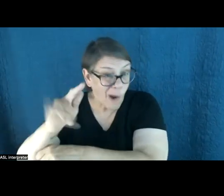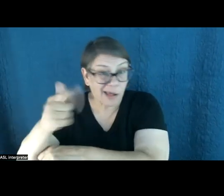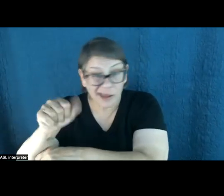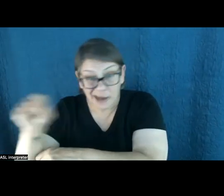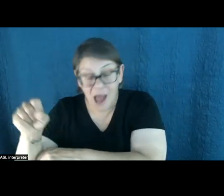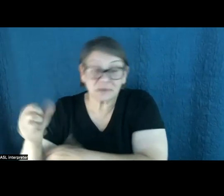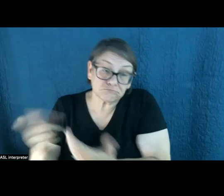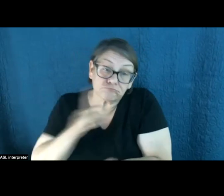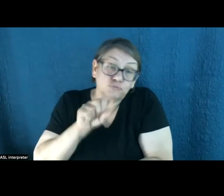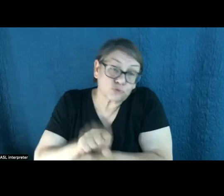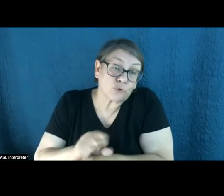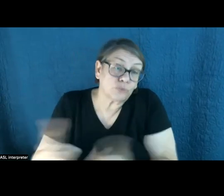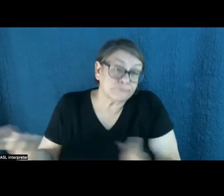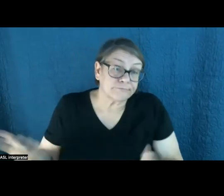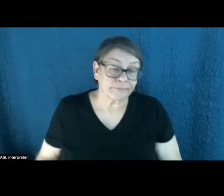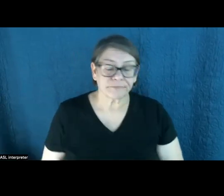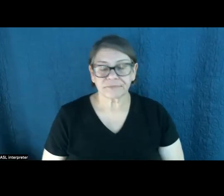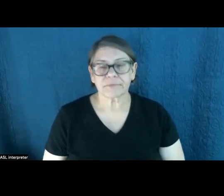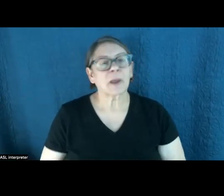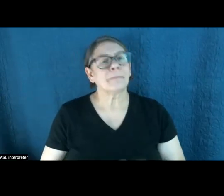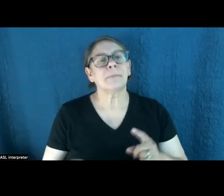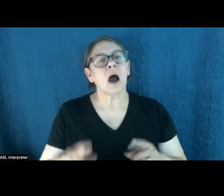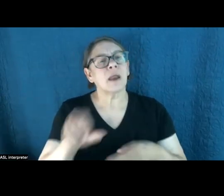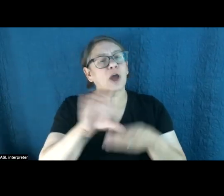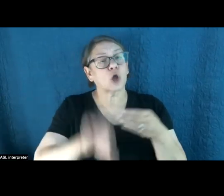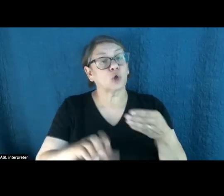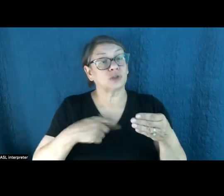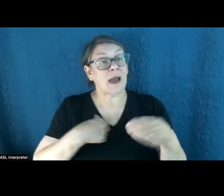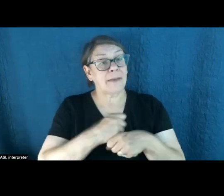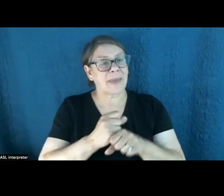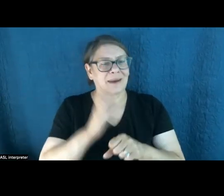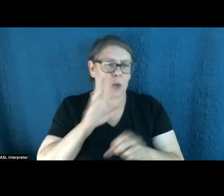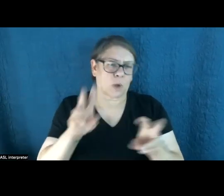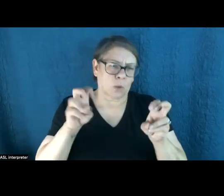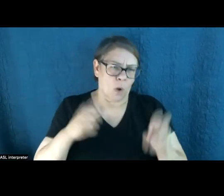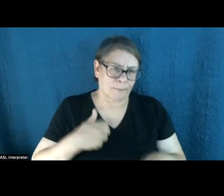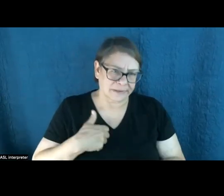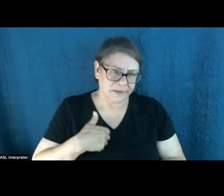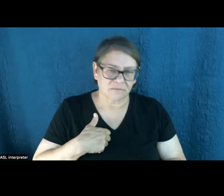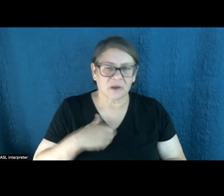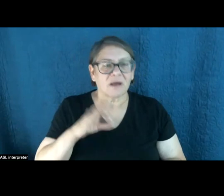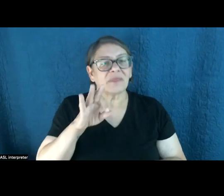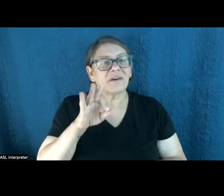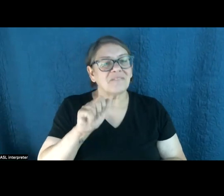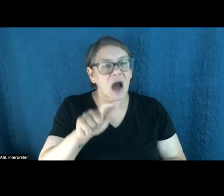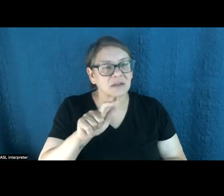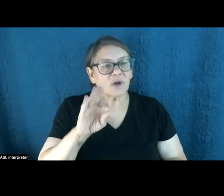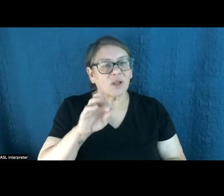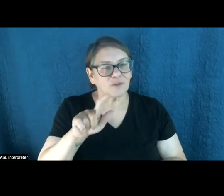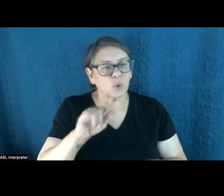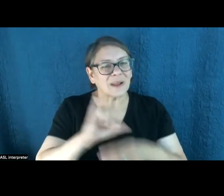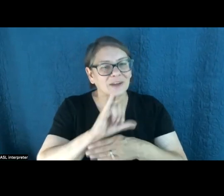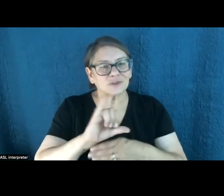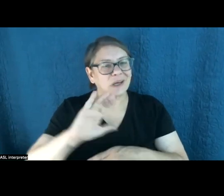definitely true. But here's the conclusion I reached. And again, I'll quote, I wrote, the fossil fuel industry appears